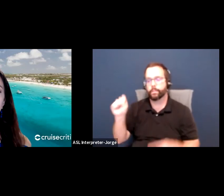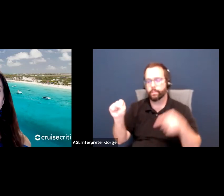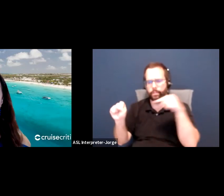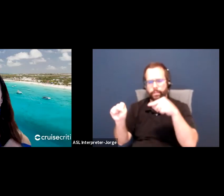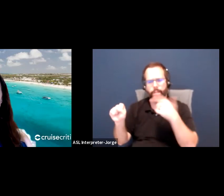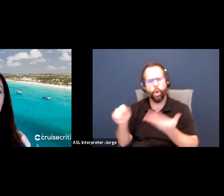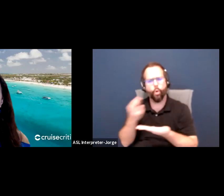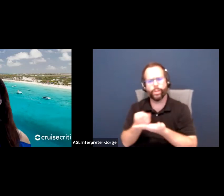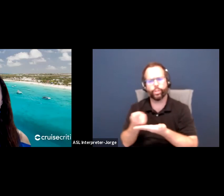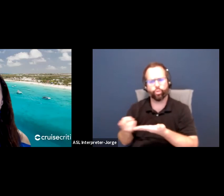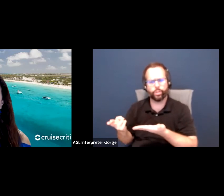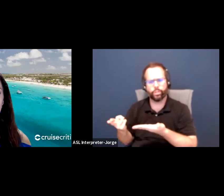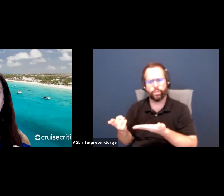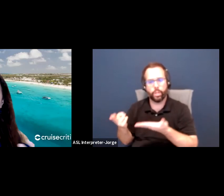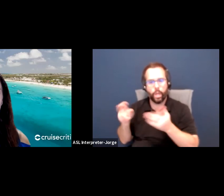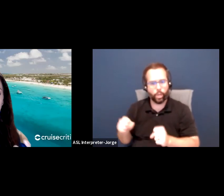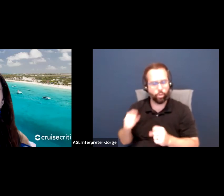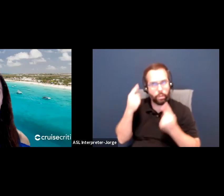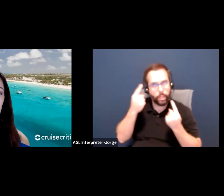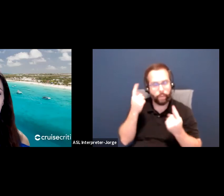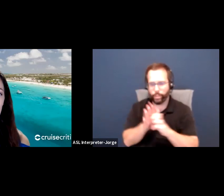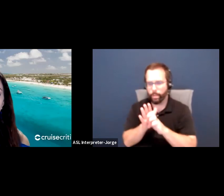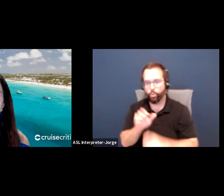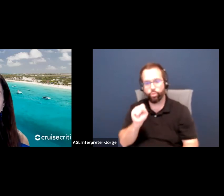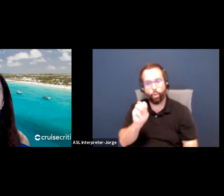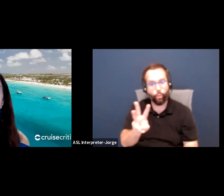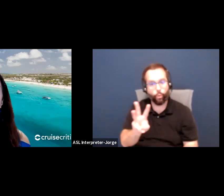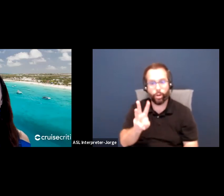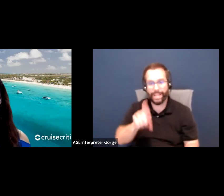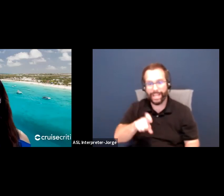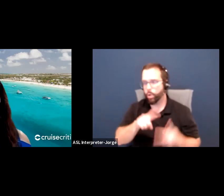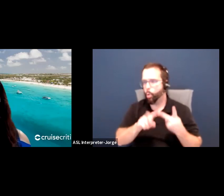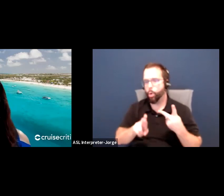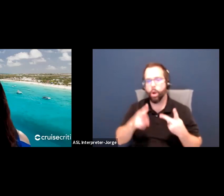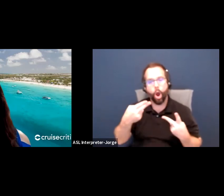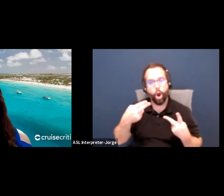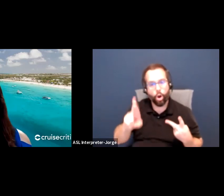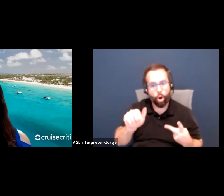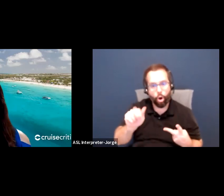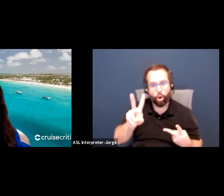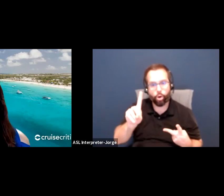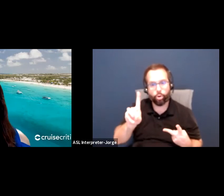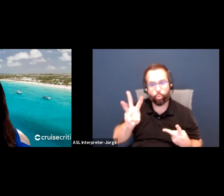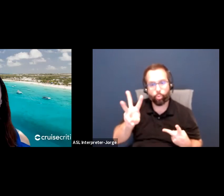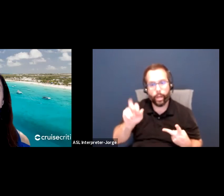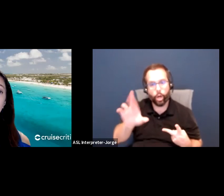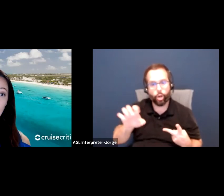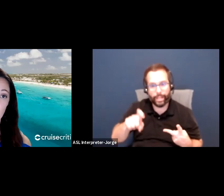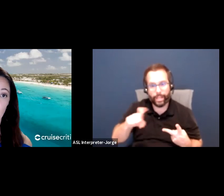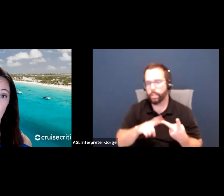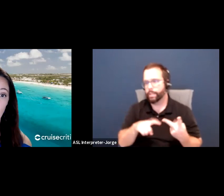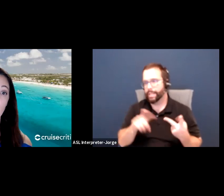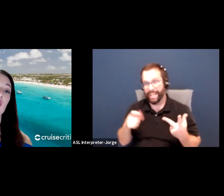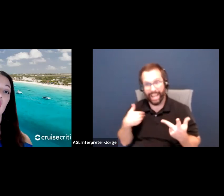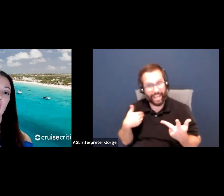think about. Are there any software or hardware necessities that we need to meet our goals? Do we need any other assets? And then do we have the